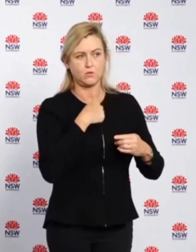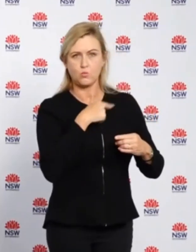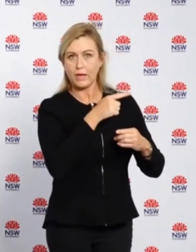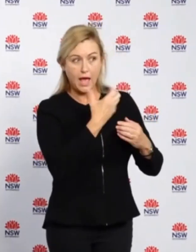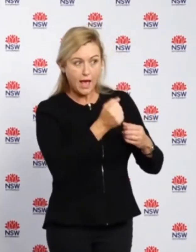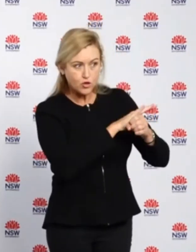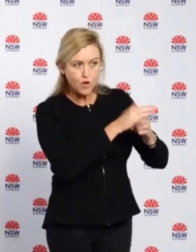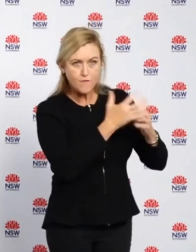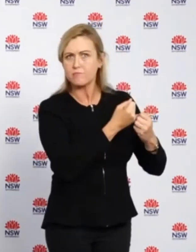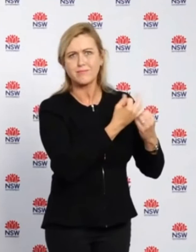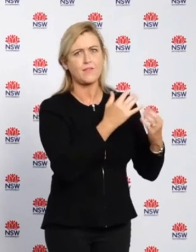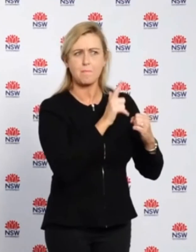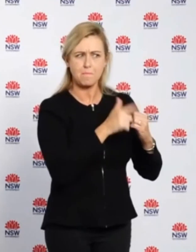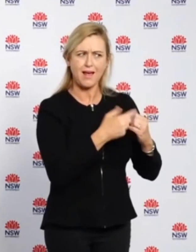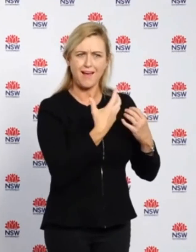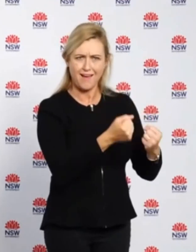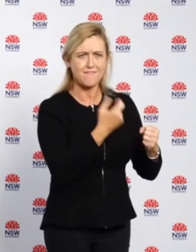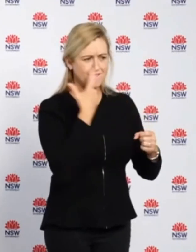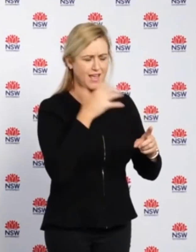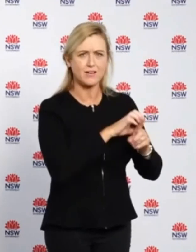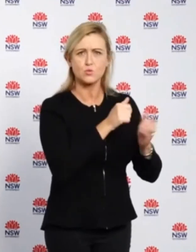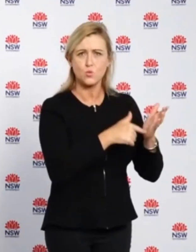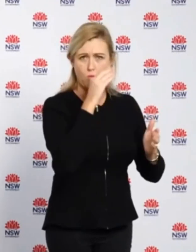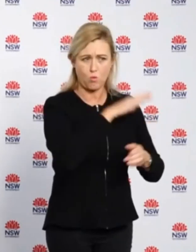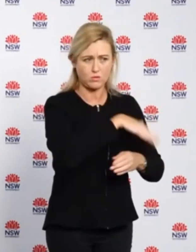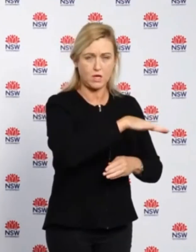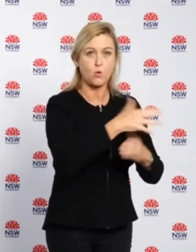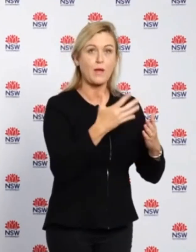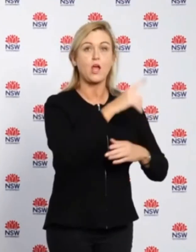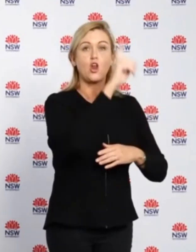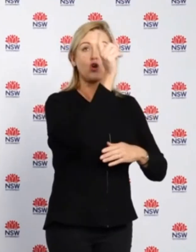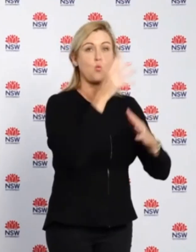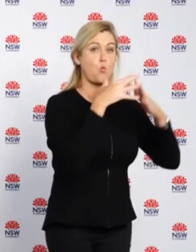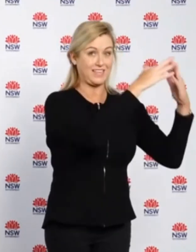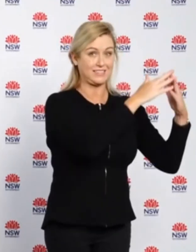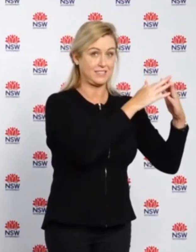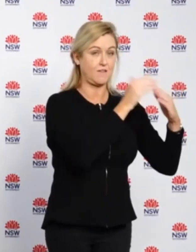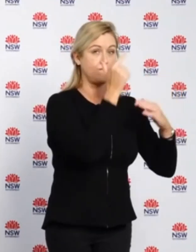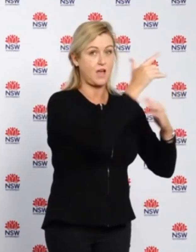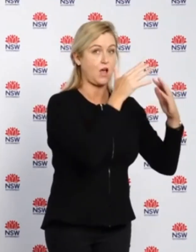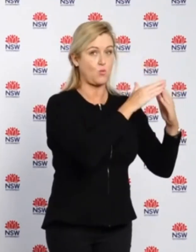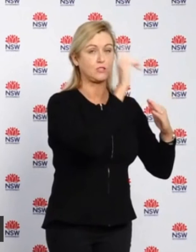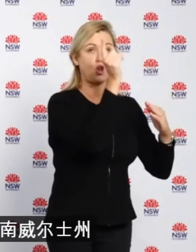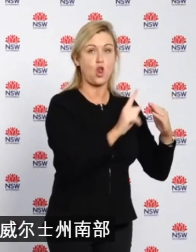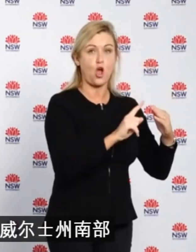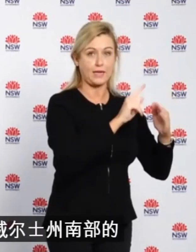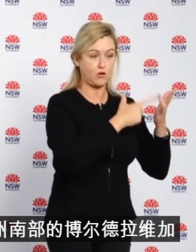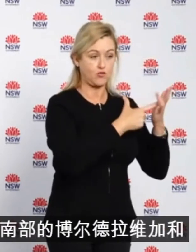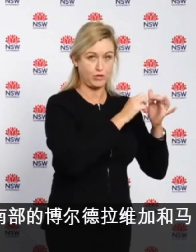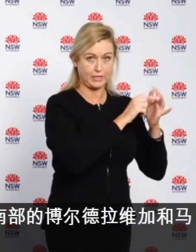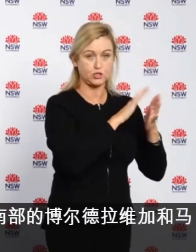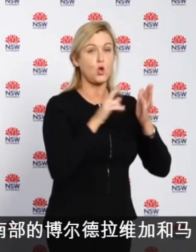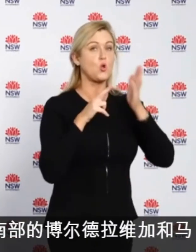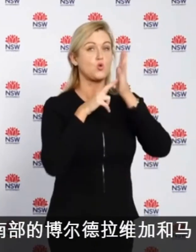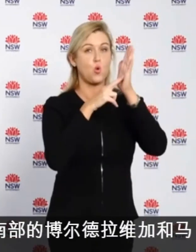recorded cases and they are in Lightning Ridge in western NSW, Ballina and Urala in